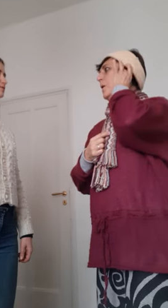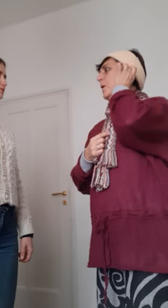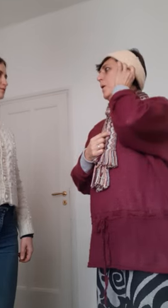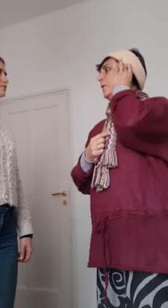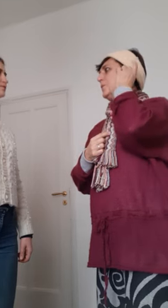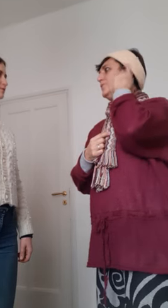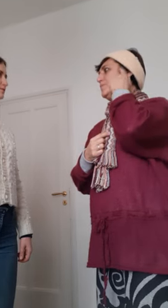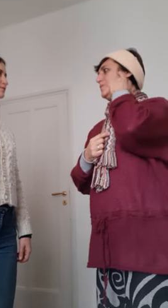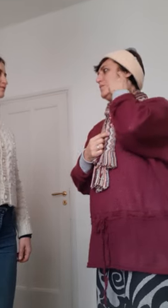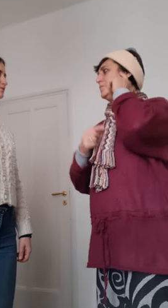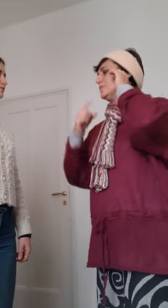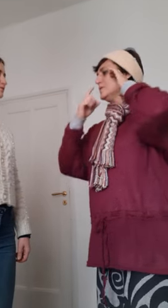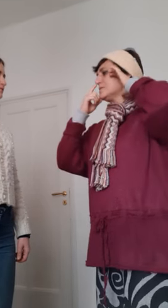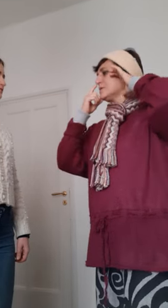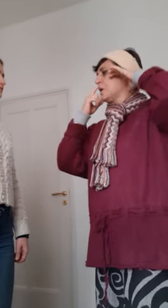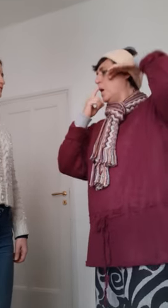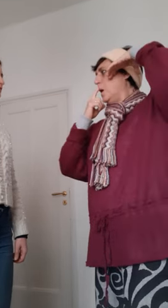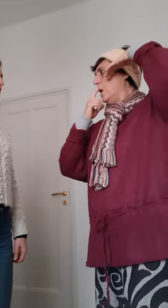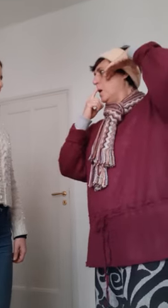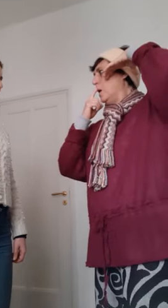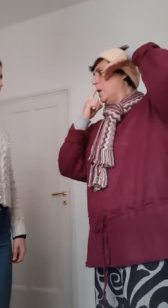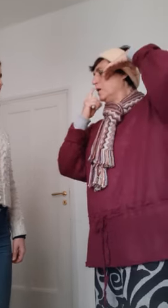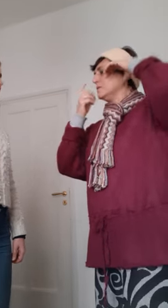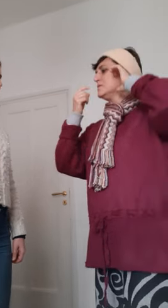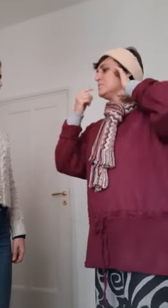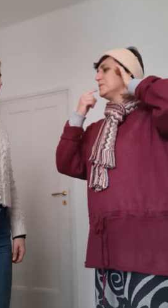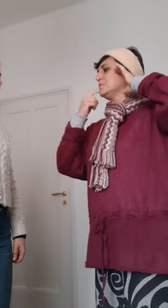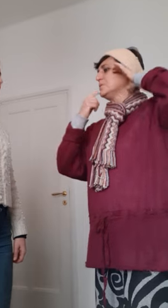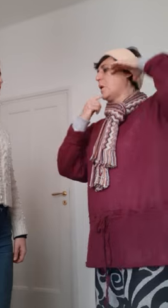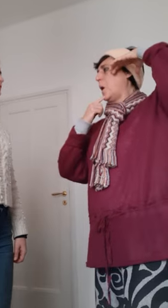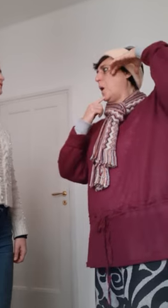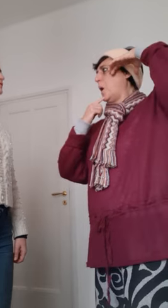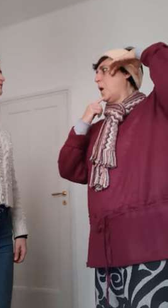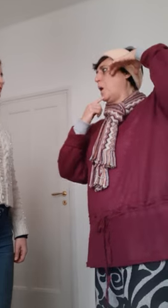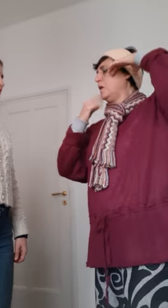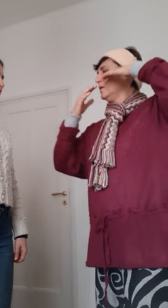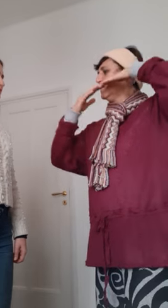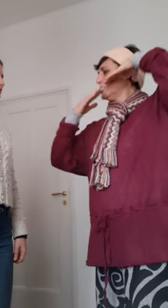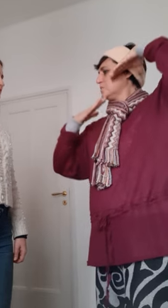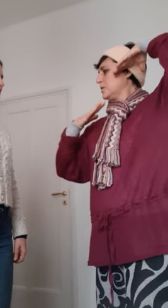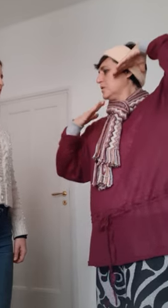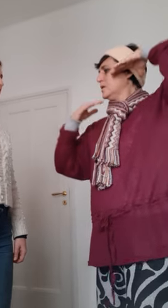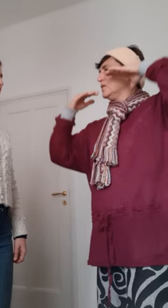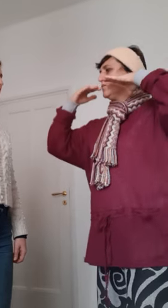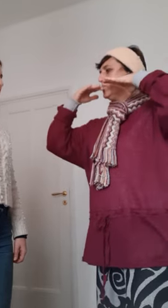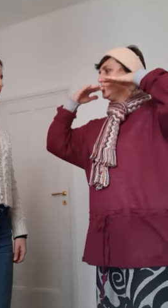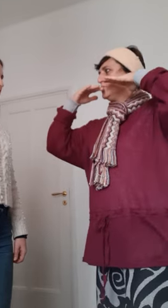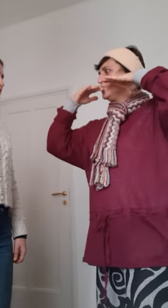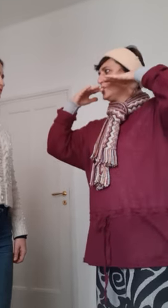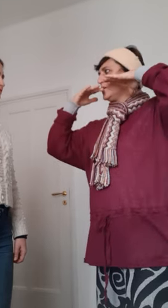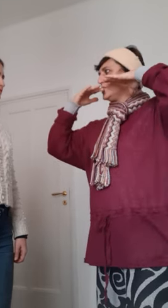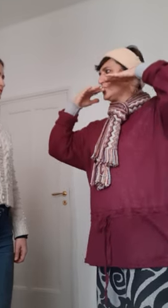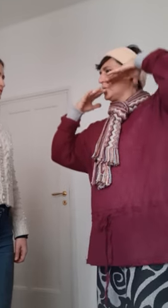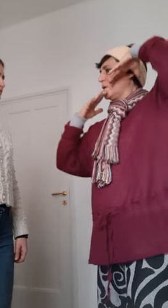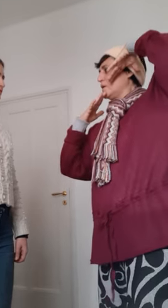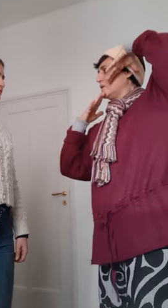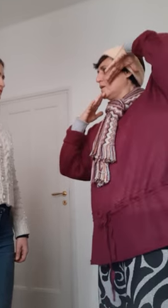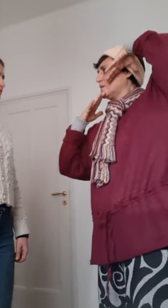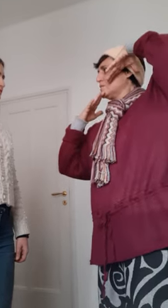pull it up the volume it's this maneuver this one so you change legs